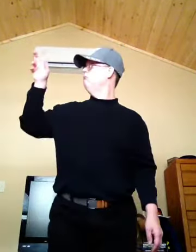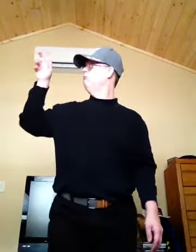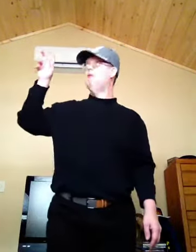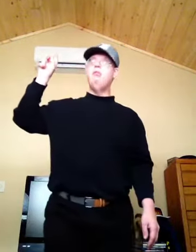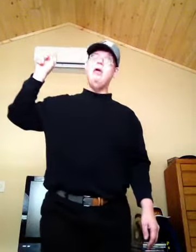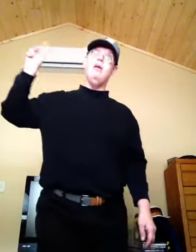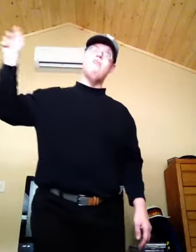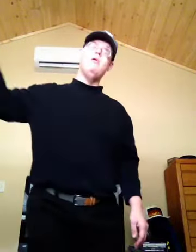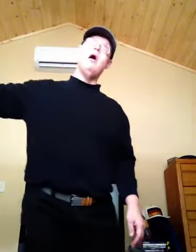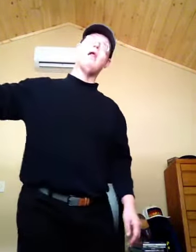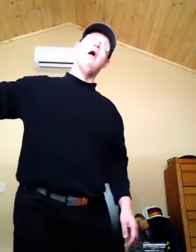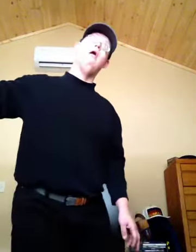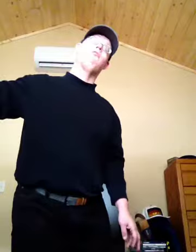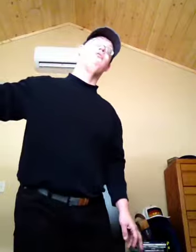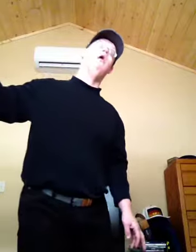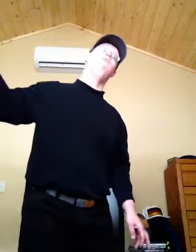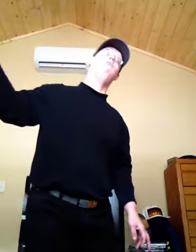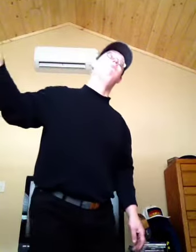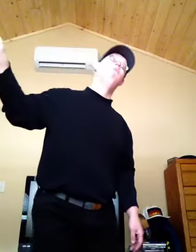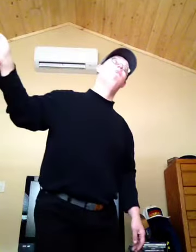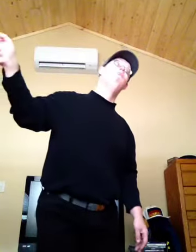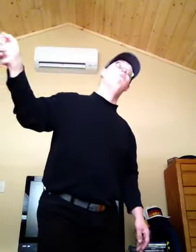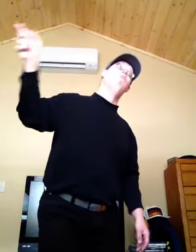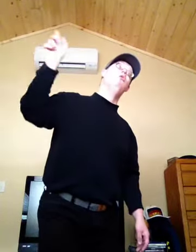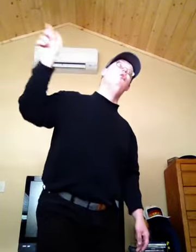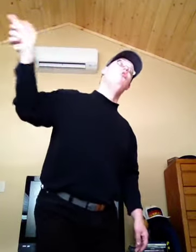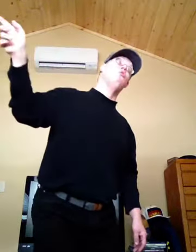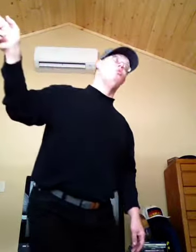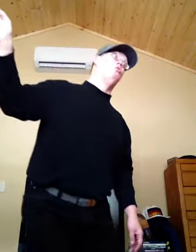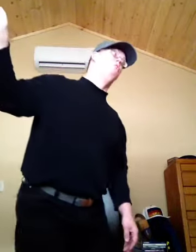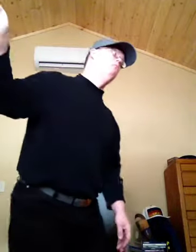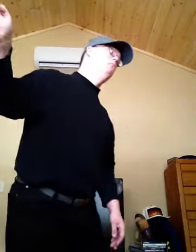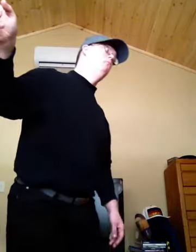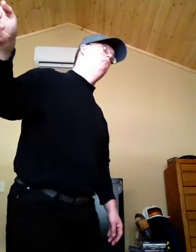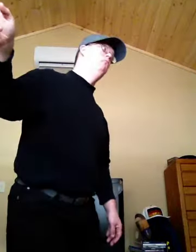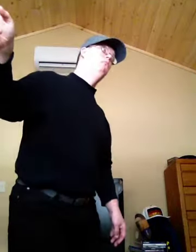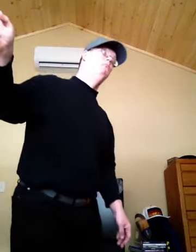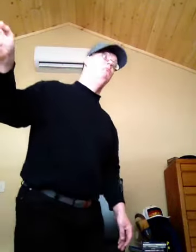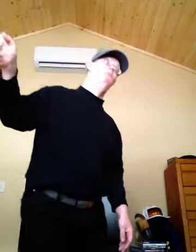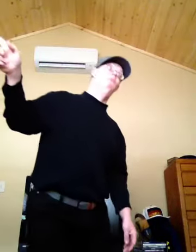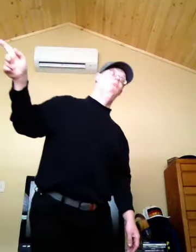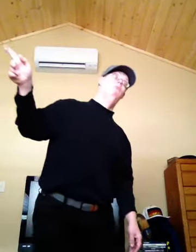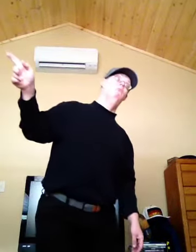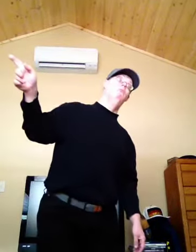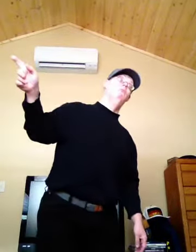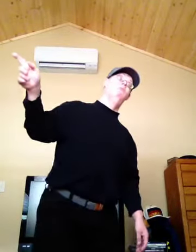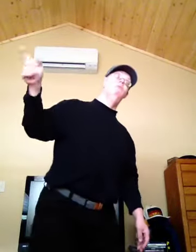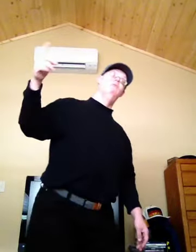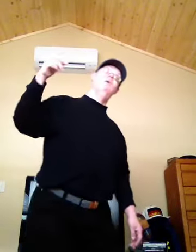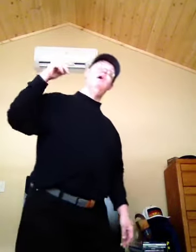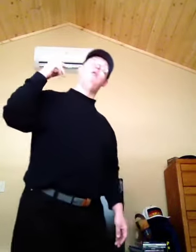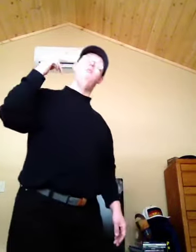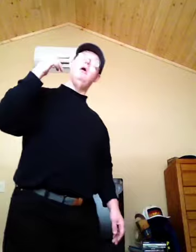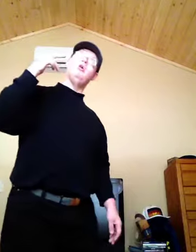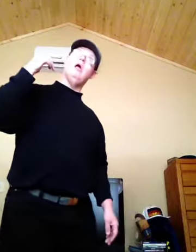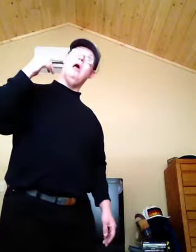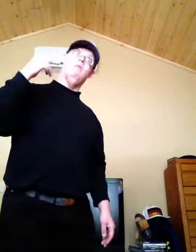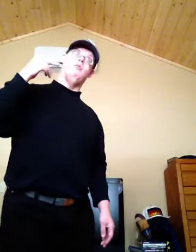They give me a lot of stuff, news, and special items.